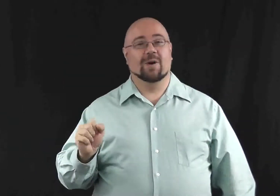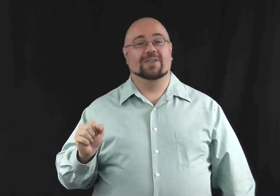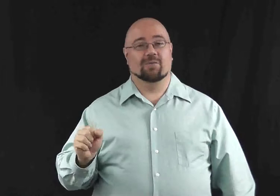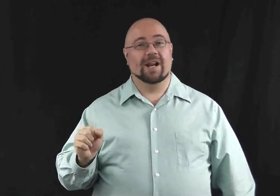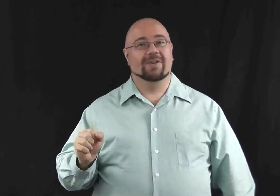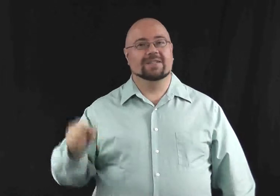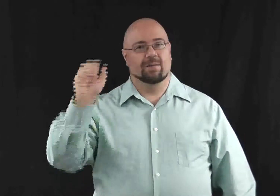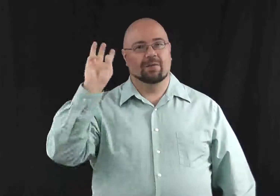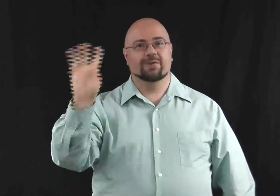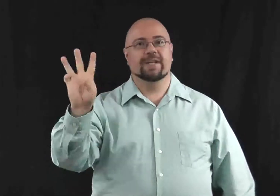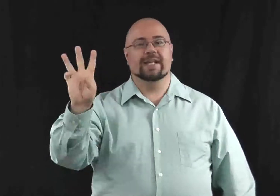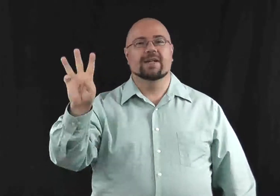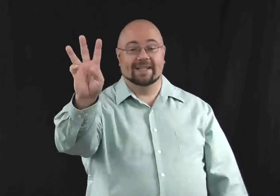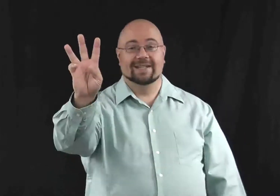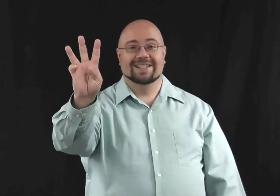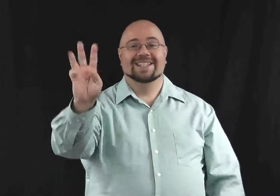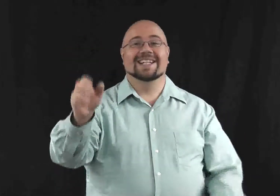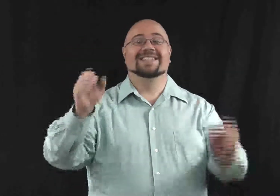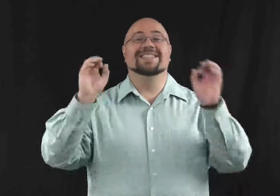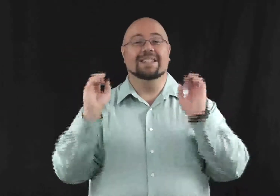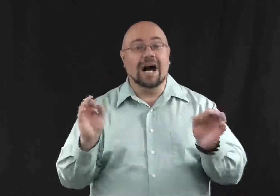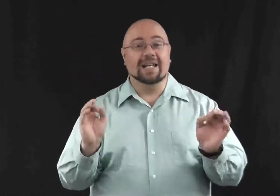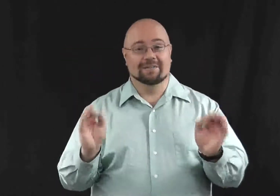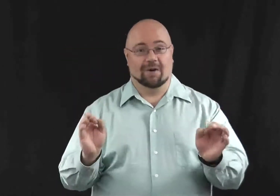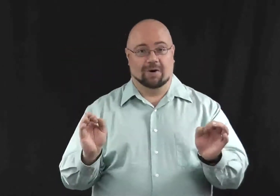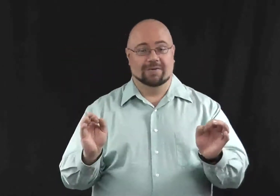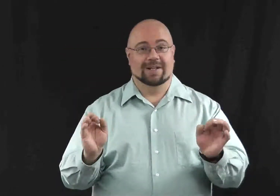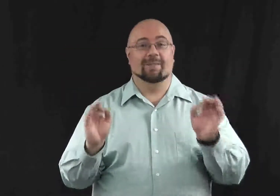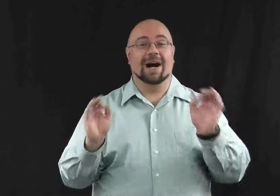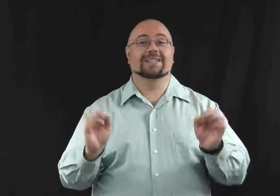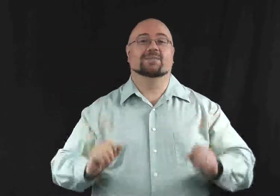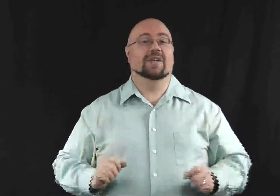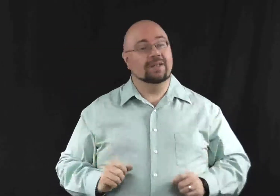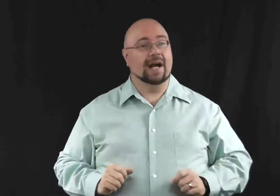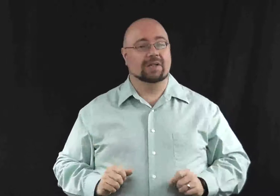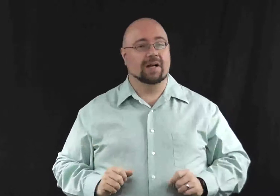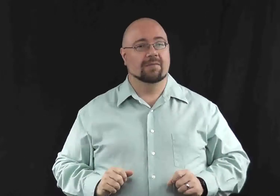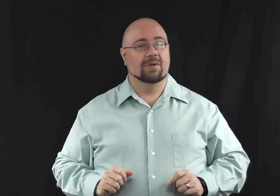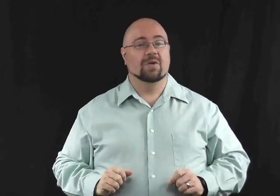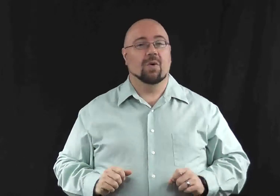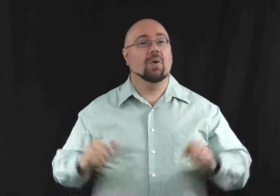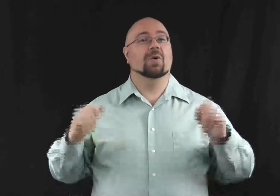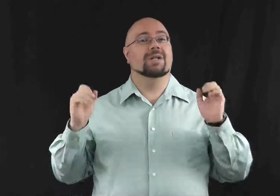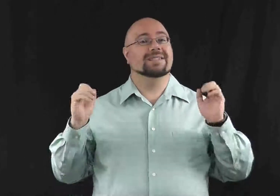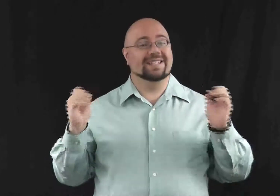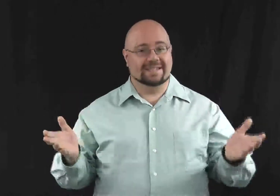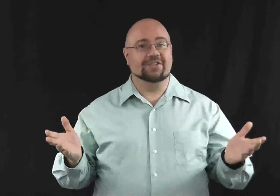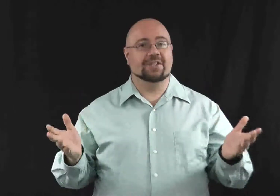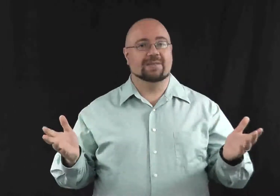rare is number three. It does not involve a possible legal outcome or decision to be made.